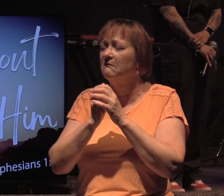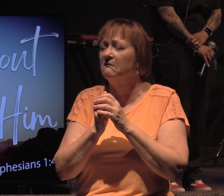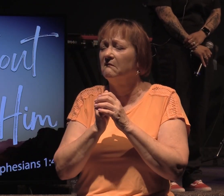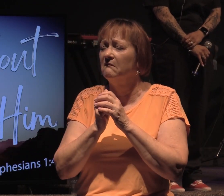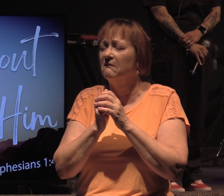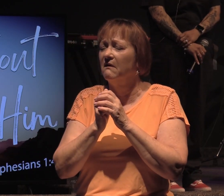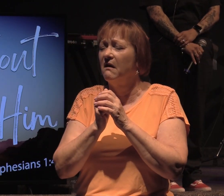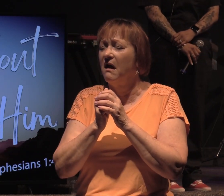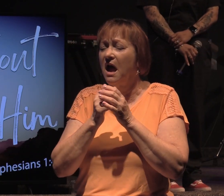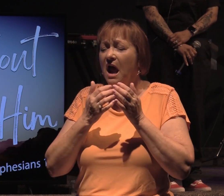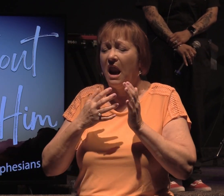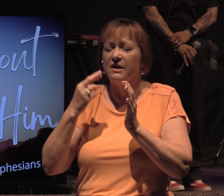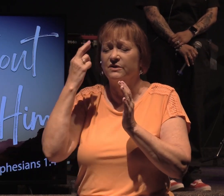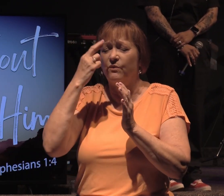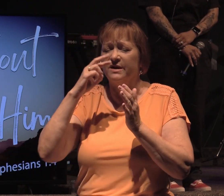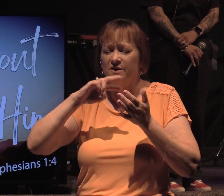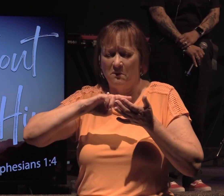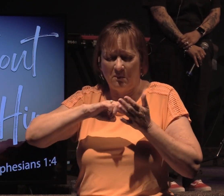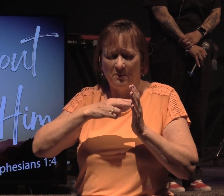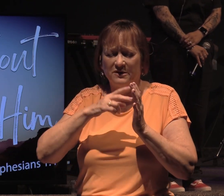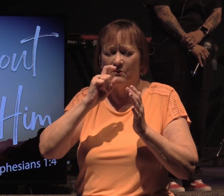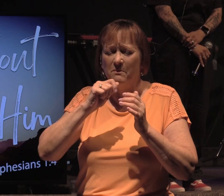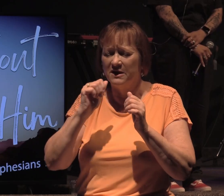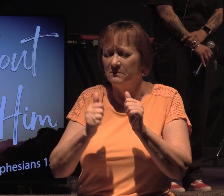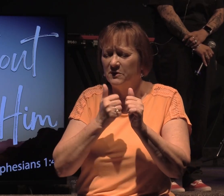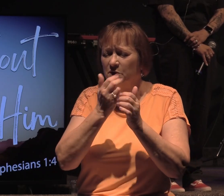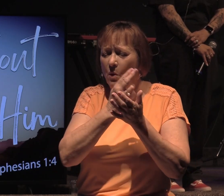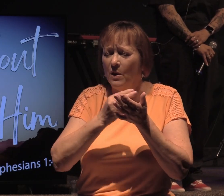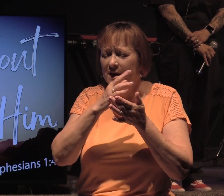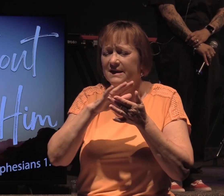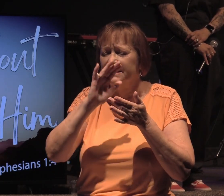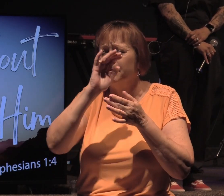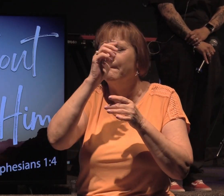and let us realize that there's a purpose and we must pursue holiness.